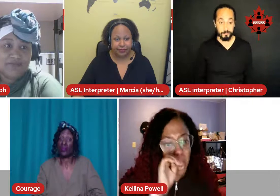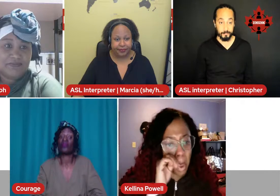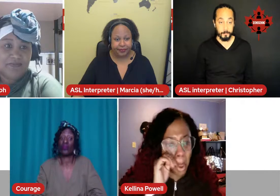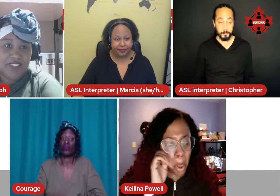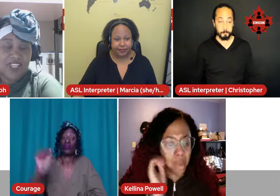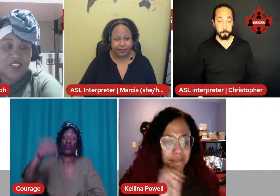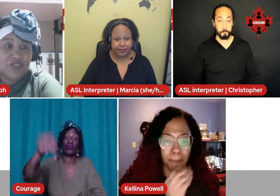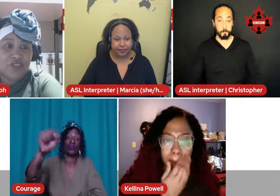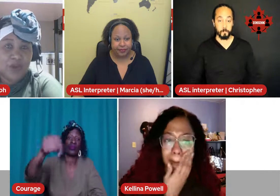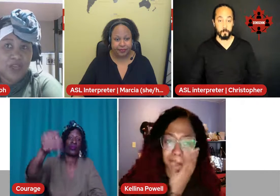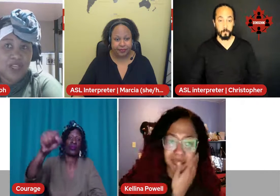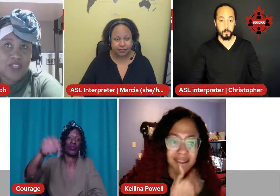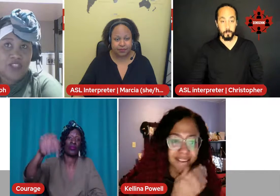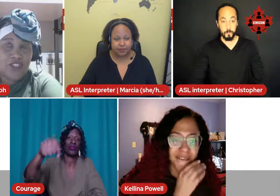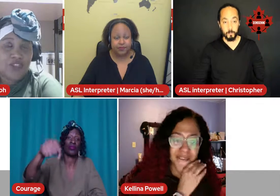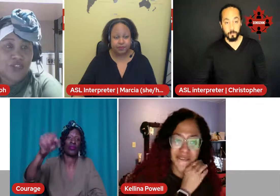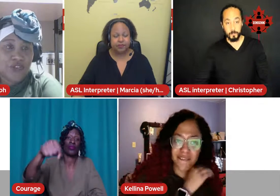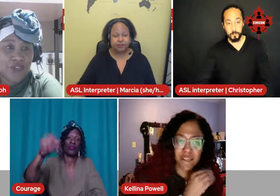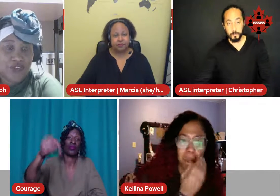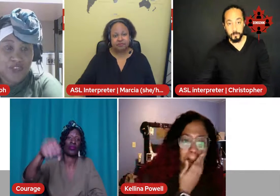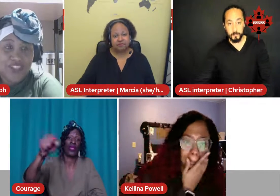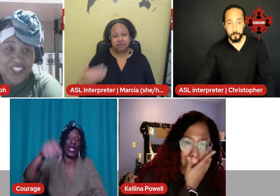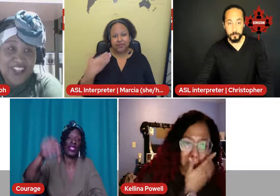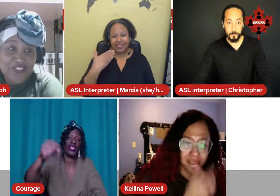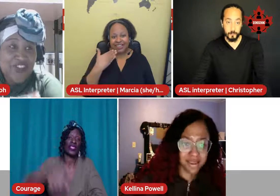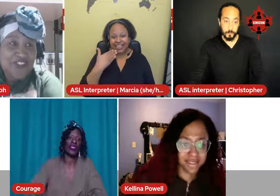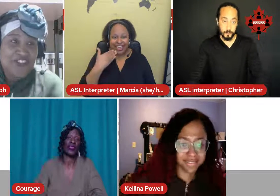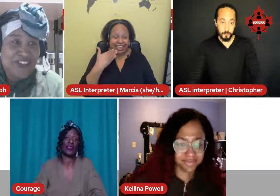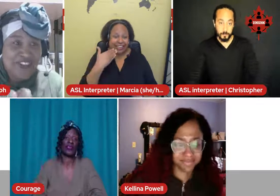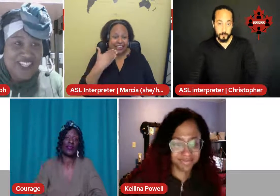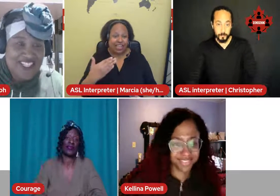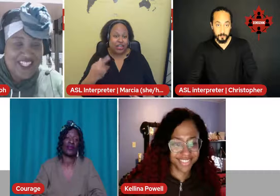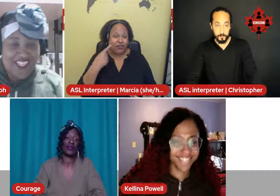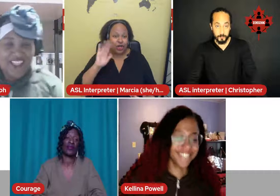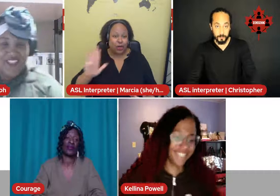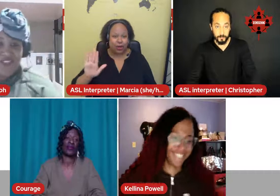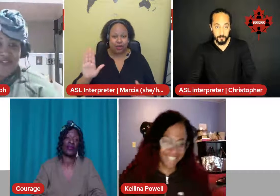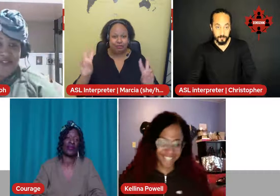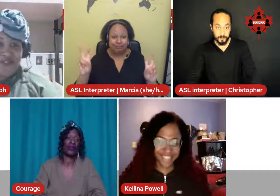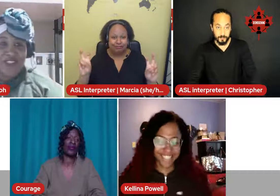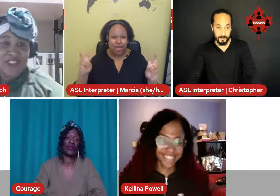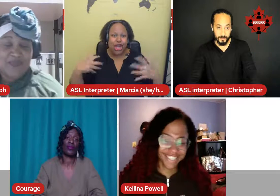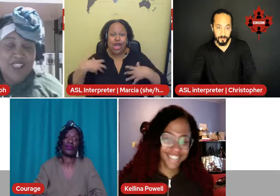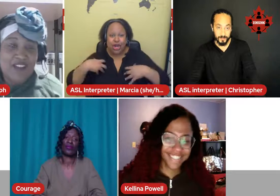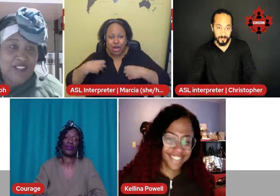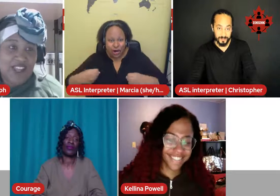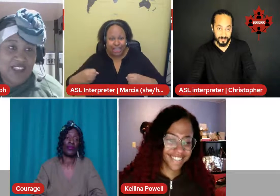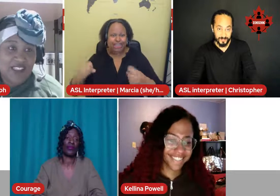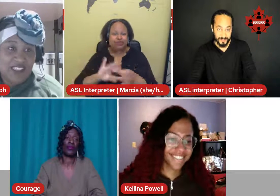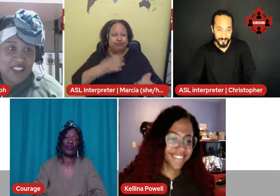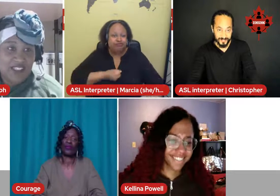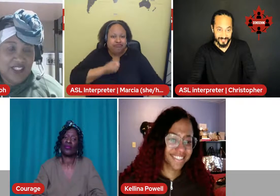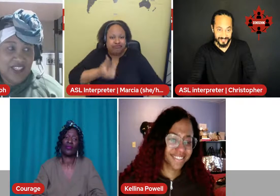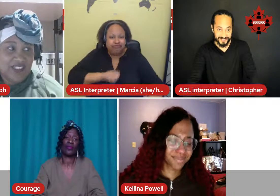Thank you for your, for your courage to speak on that, Kalina. And